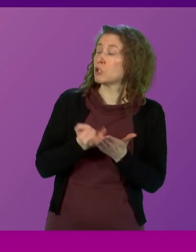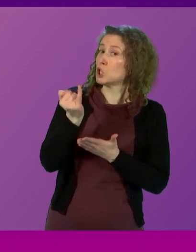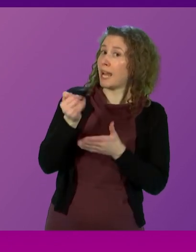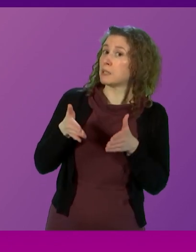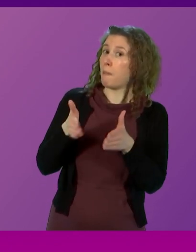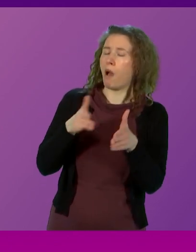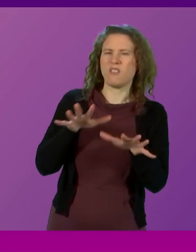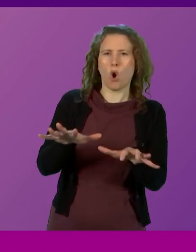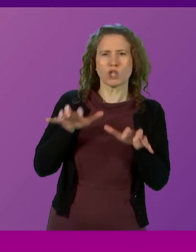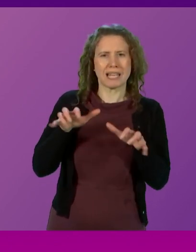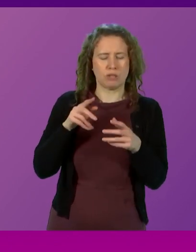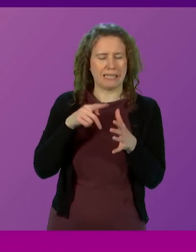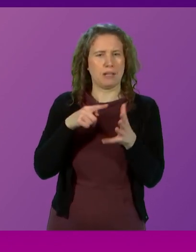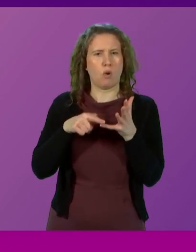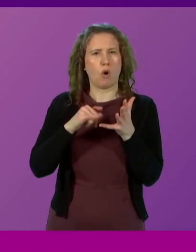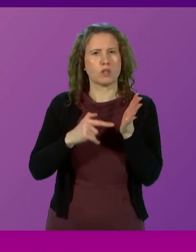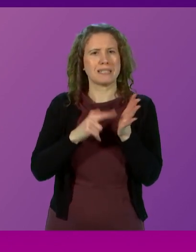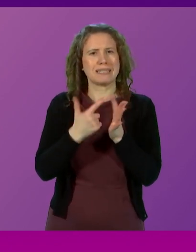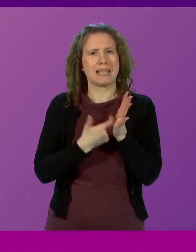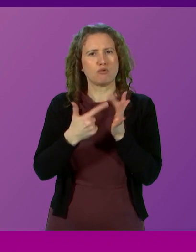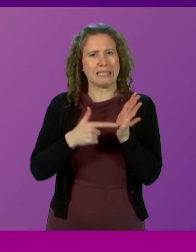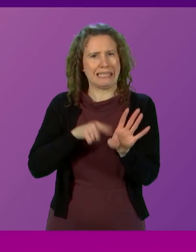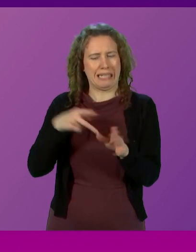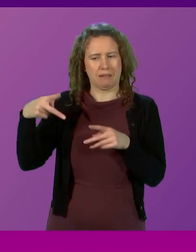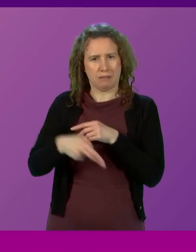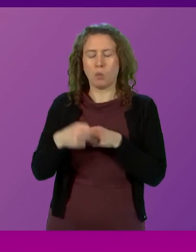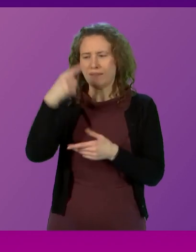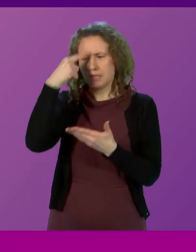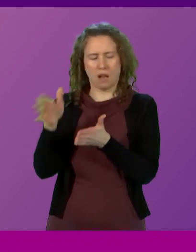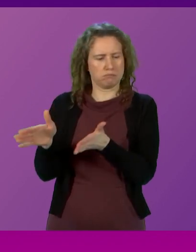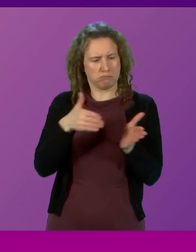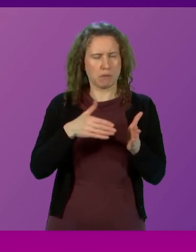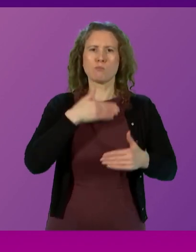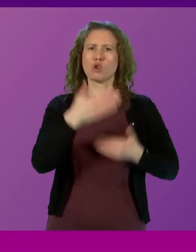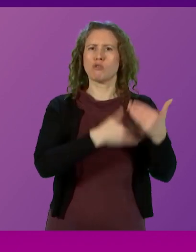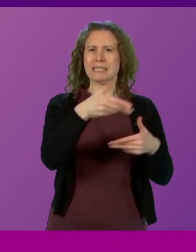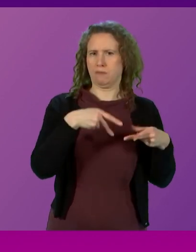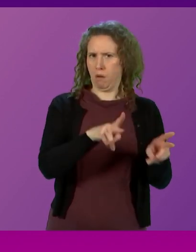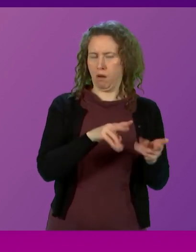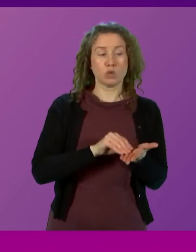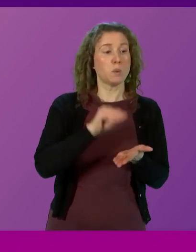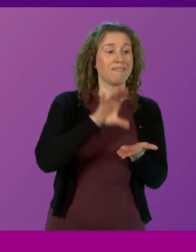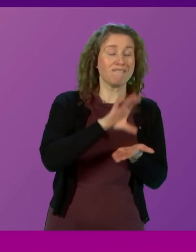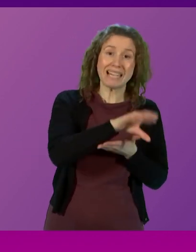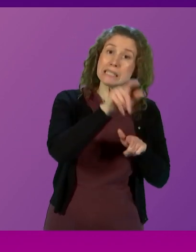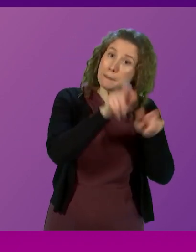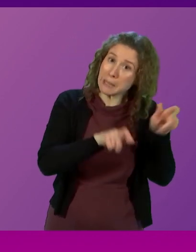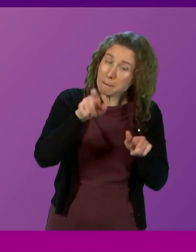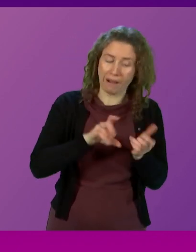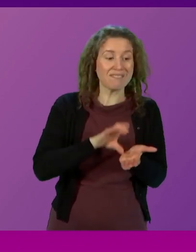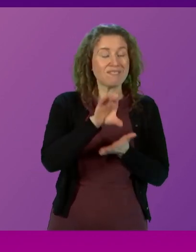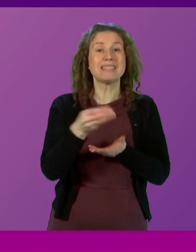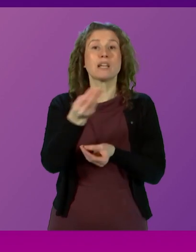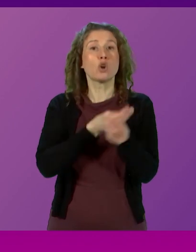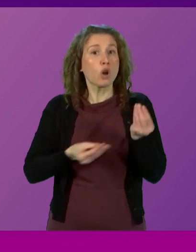path of austerity. We have chosen a progressive path instead to invest in our people, to invest in our economy